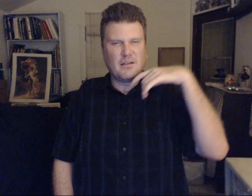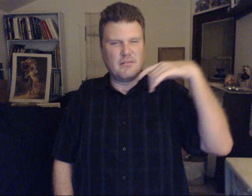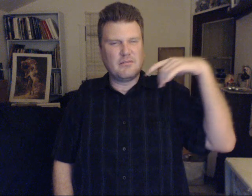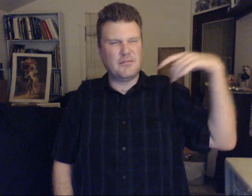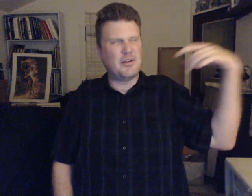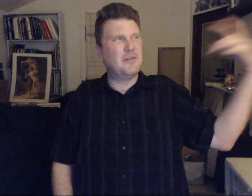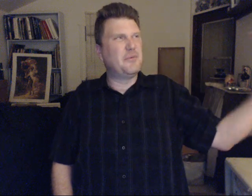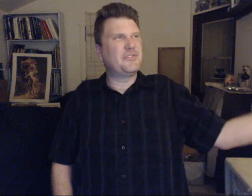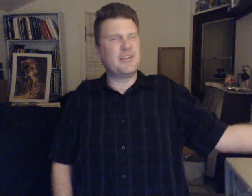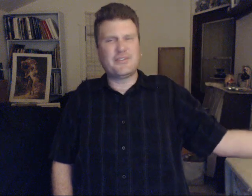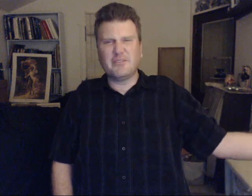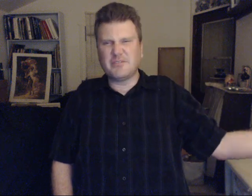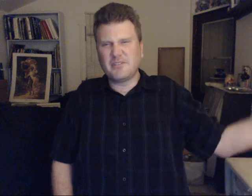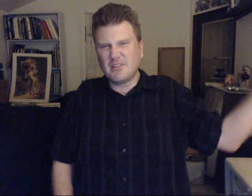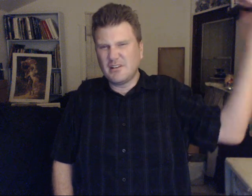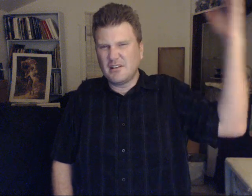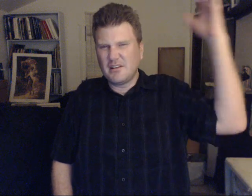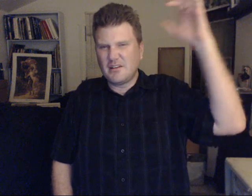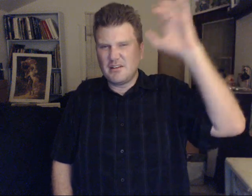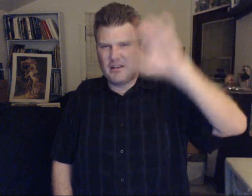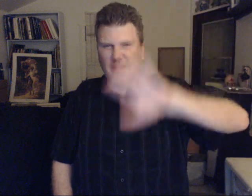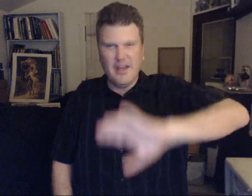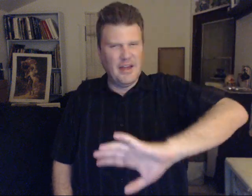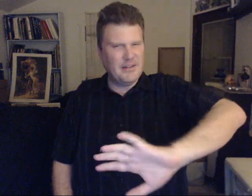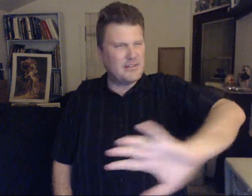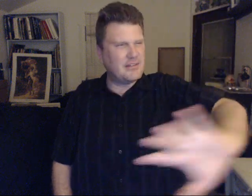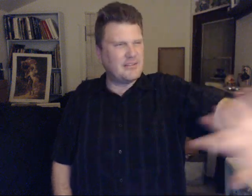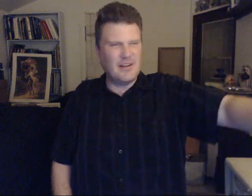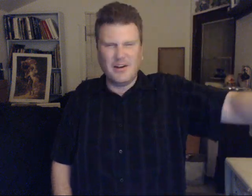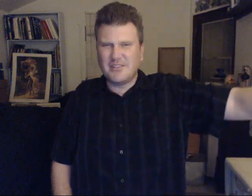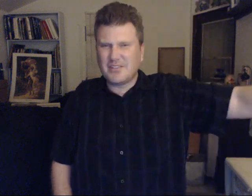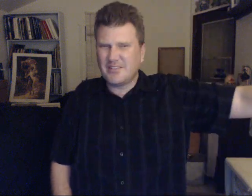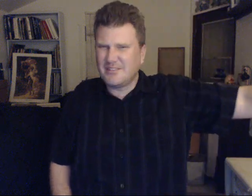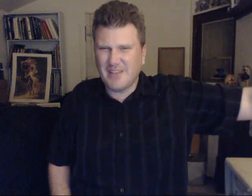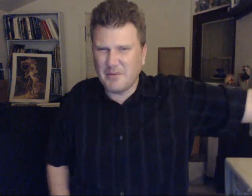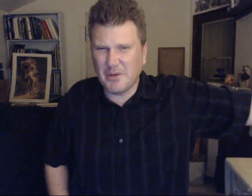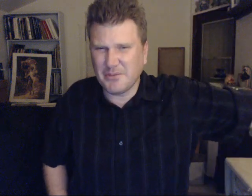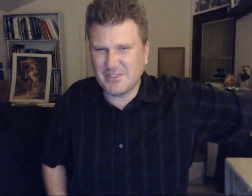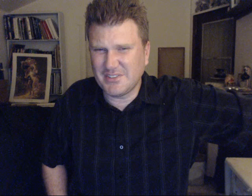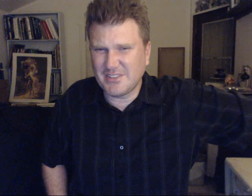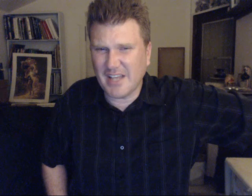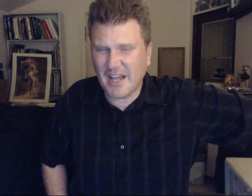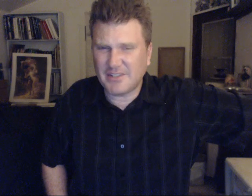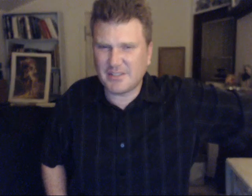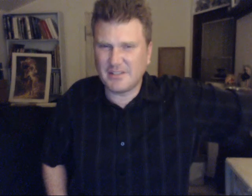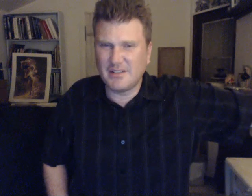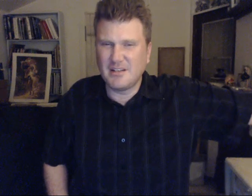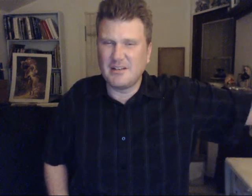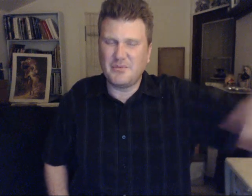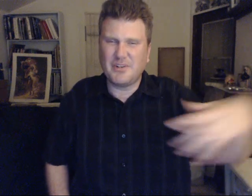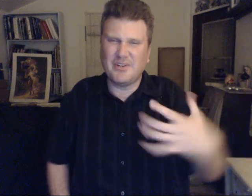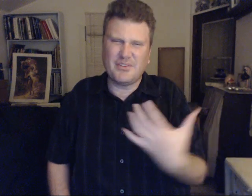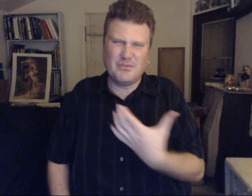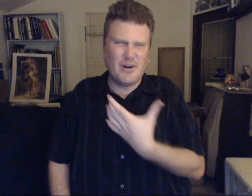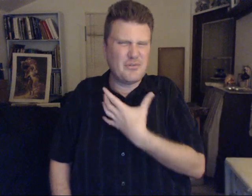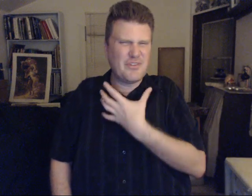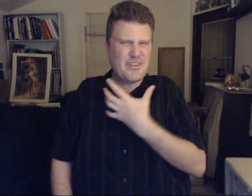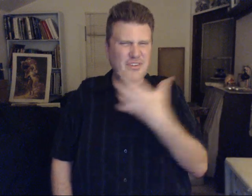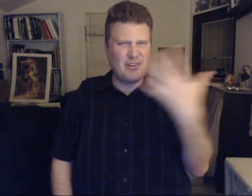they become obsessive and not be able to detach because the love within here